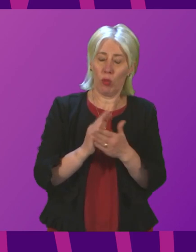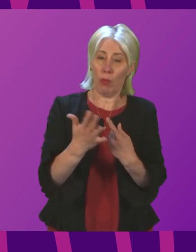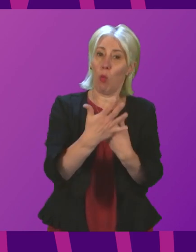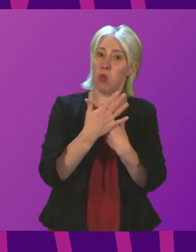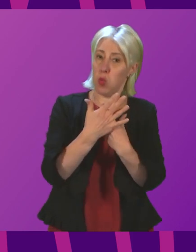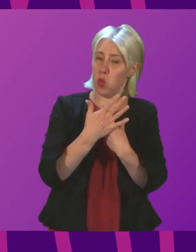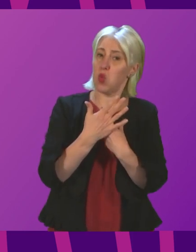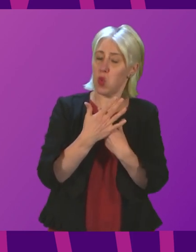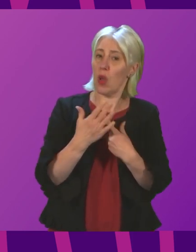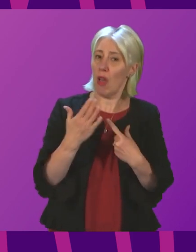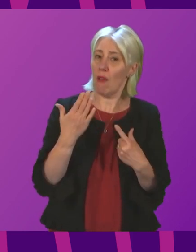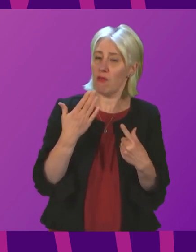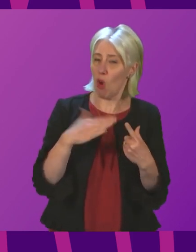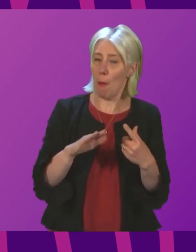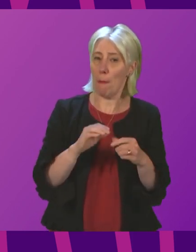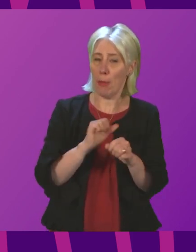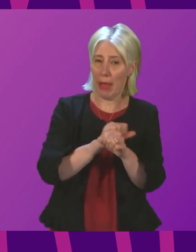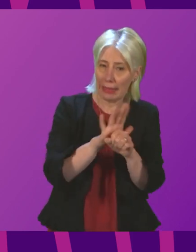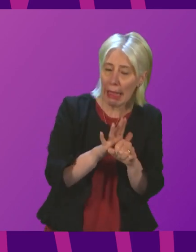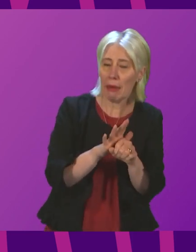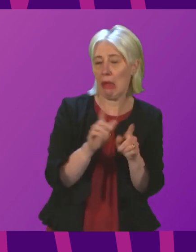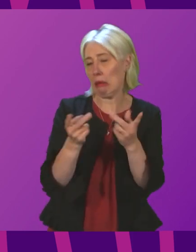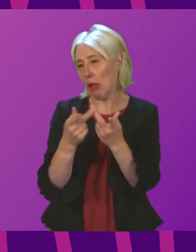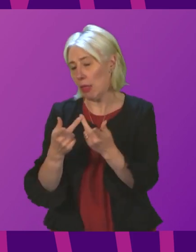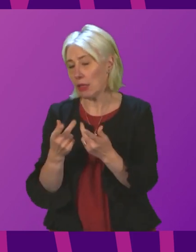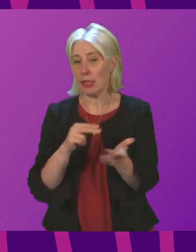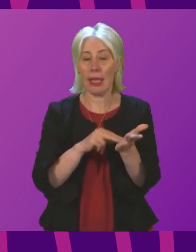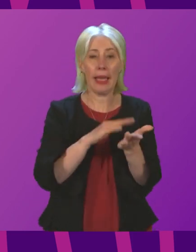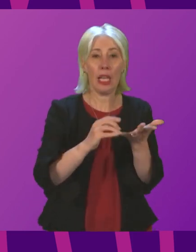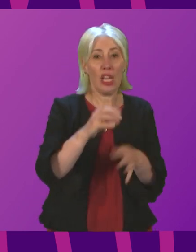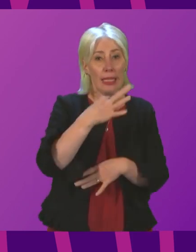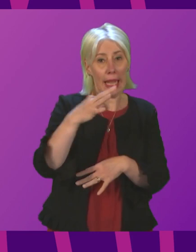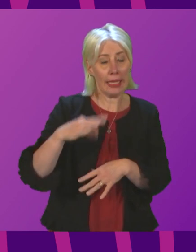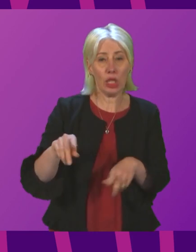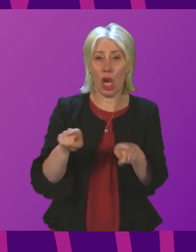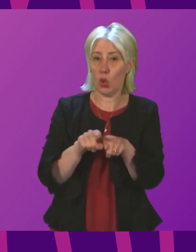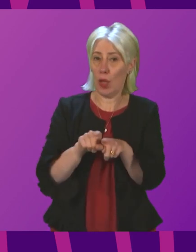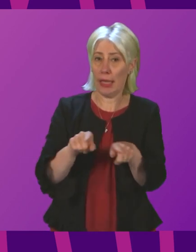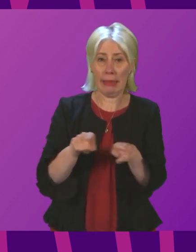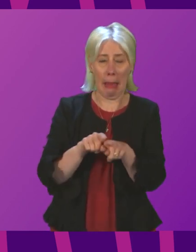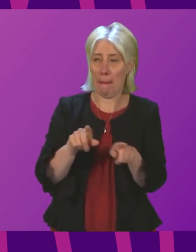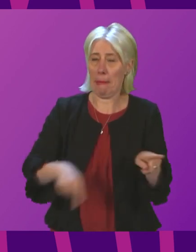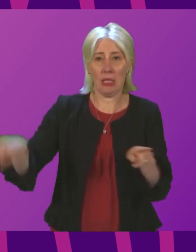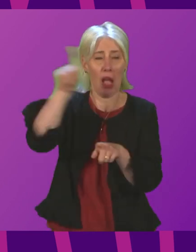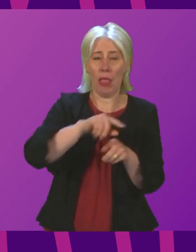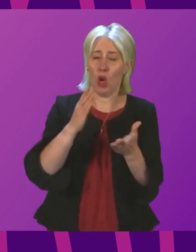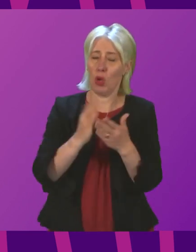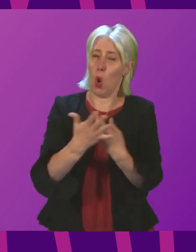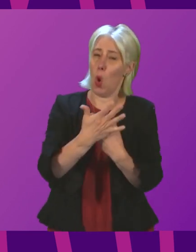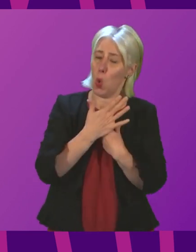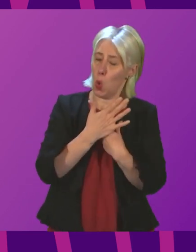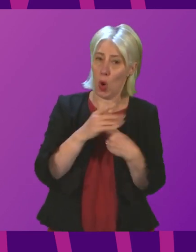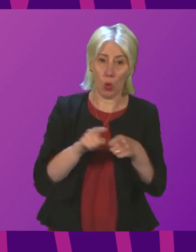of the pandemic, and NHS Lanarkshire, like all health boards, is experiencing significant pressures, including workforce